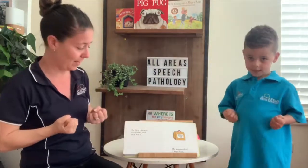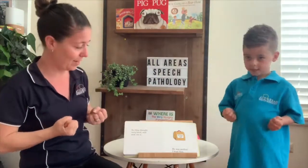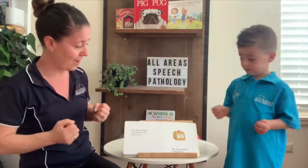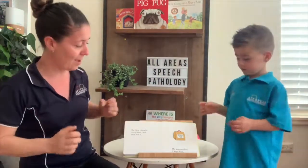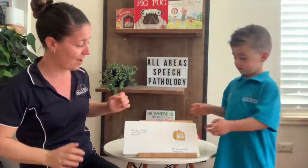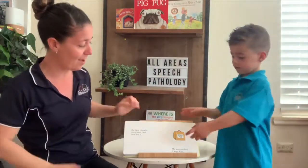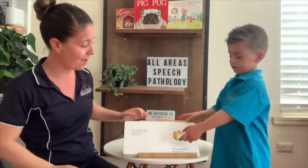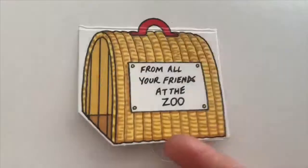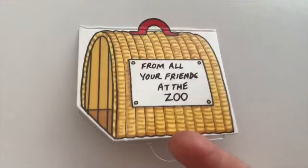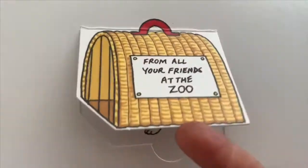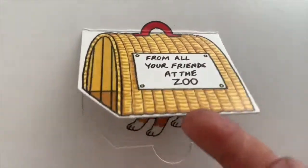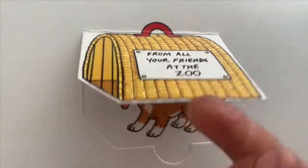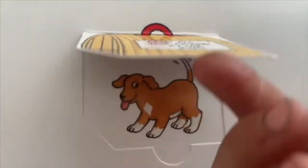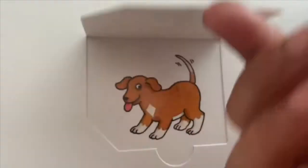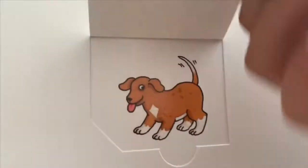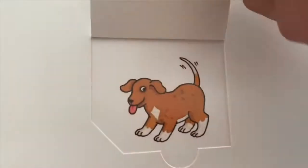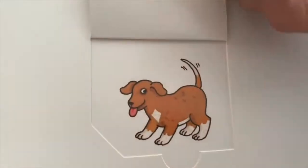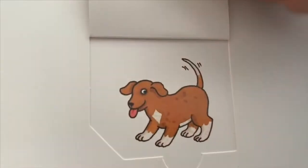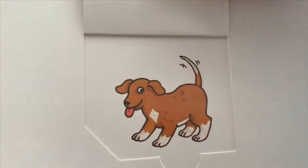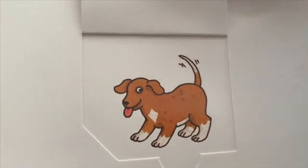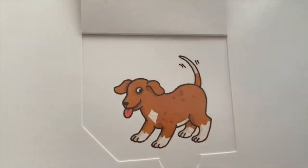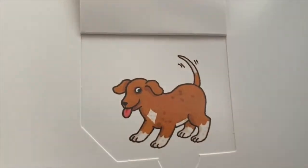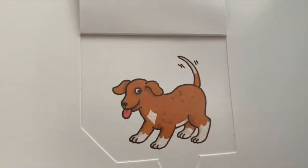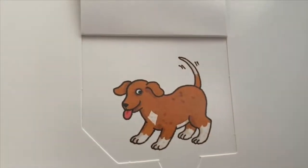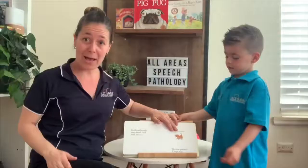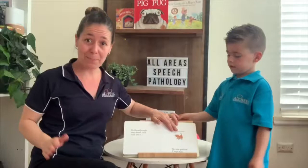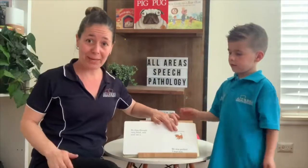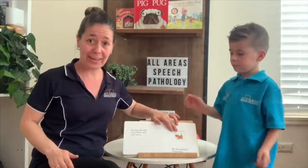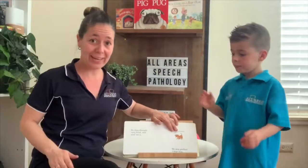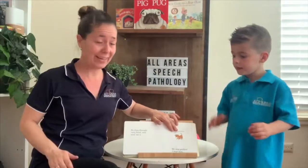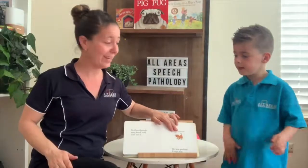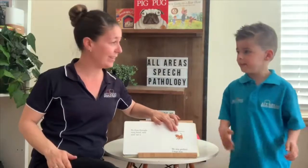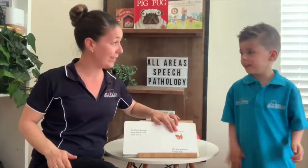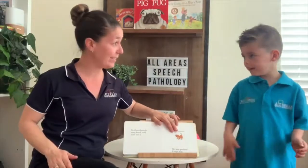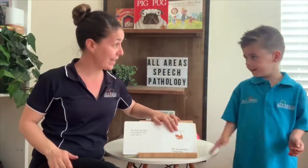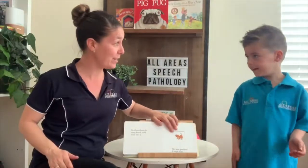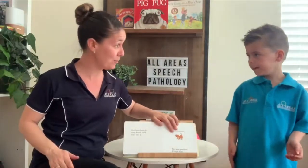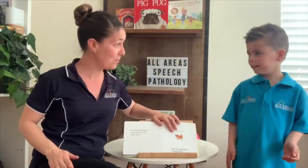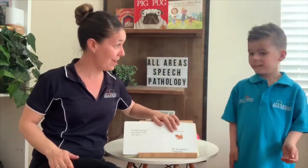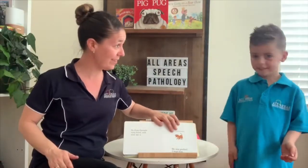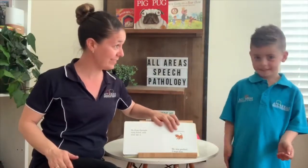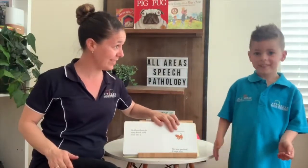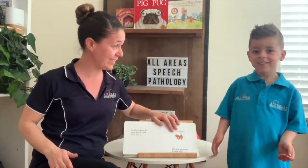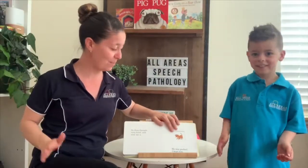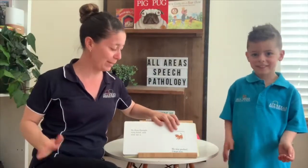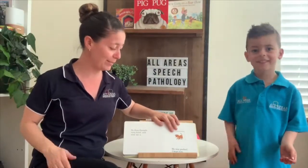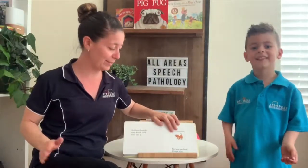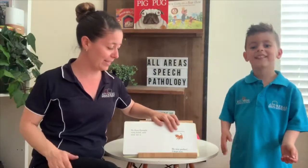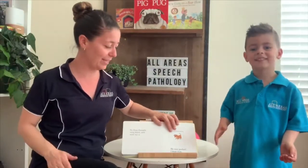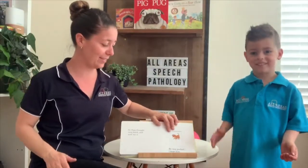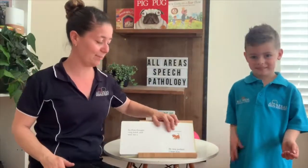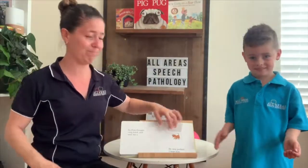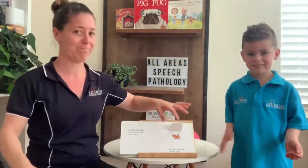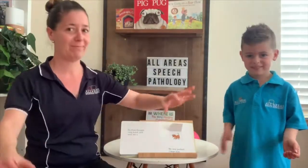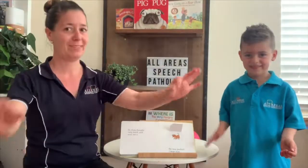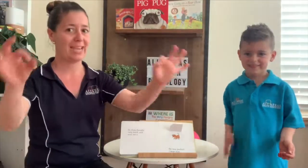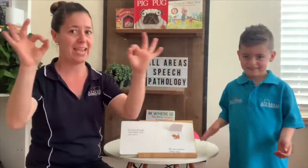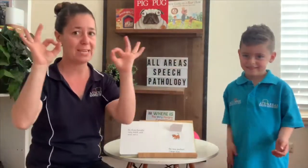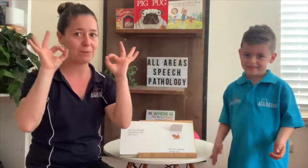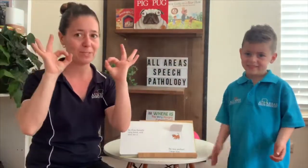a, a puppy. Is that a good one? Is that better, do you think? He was